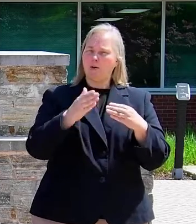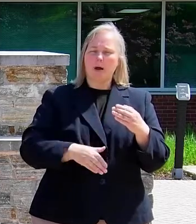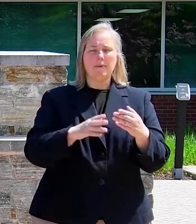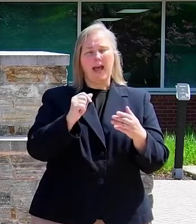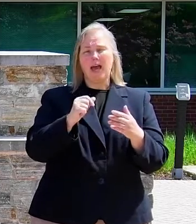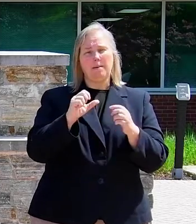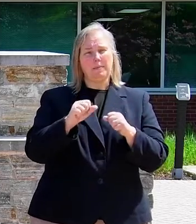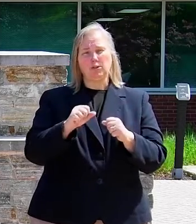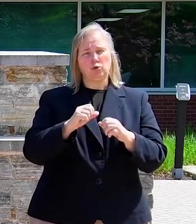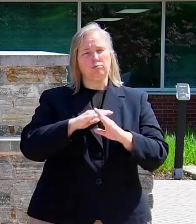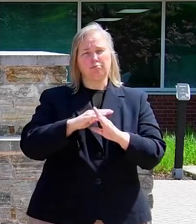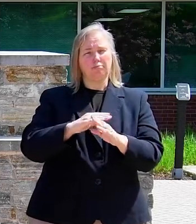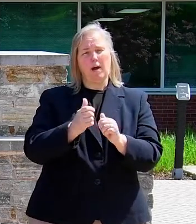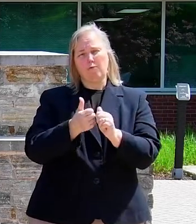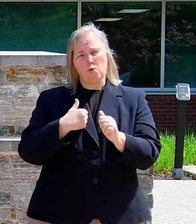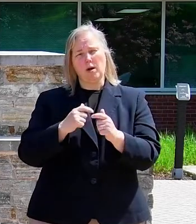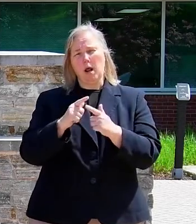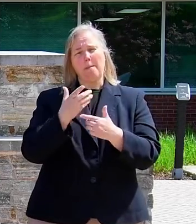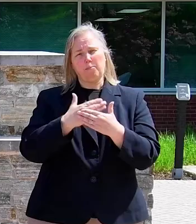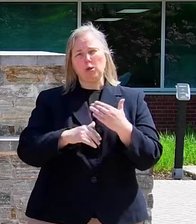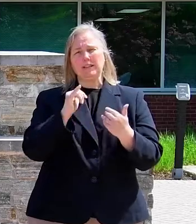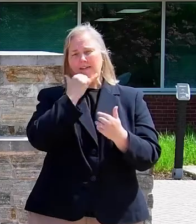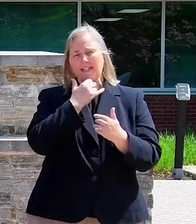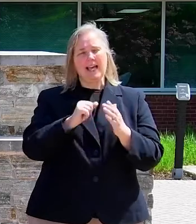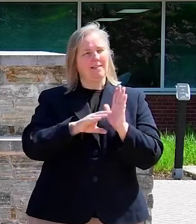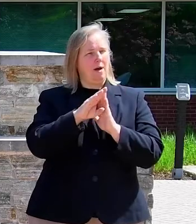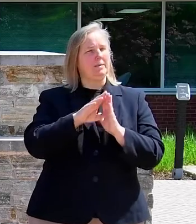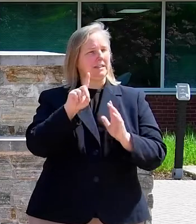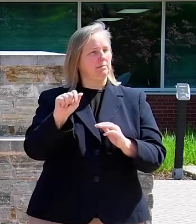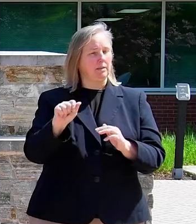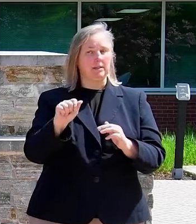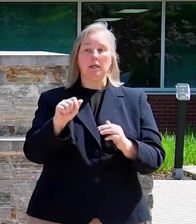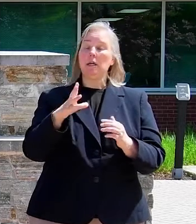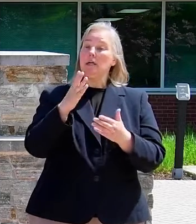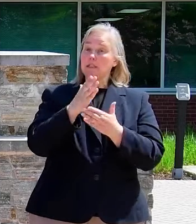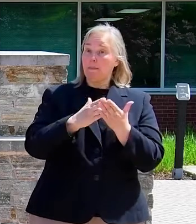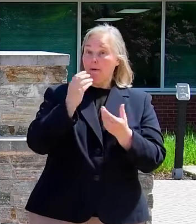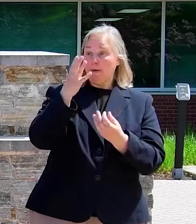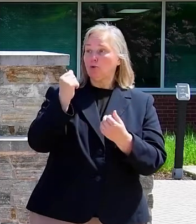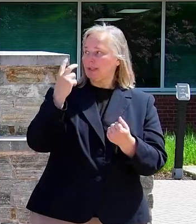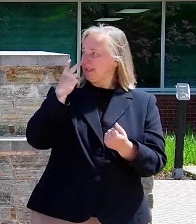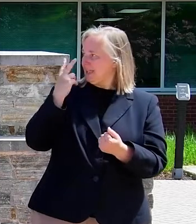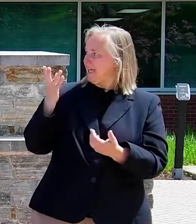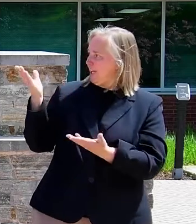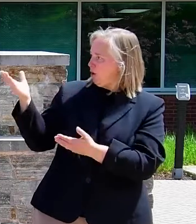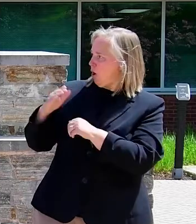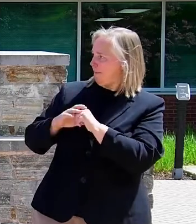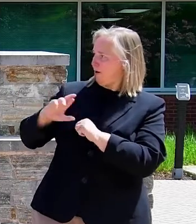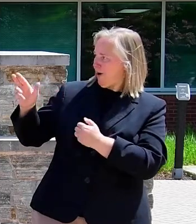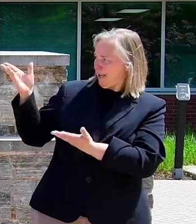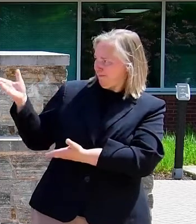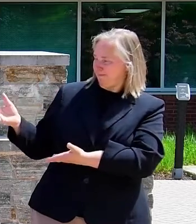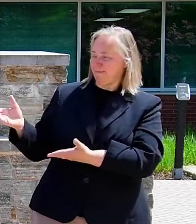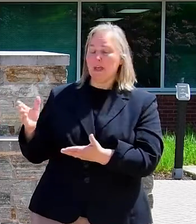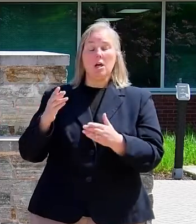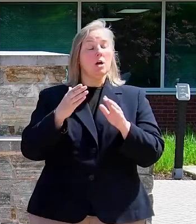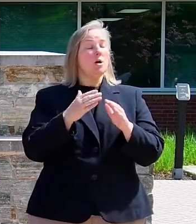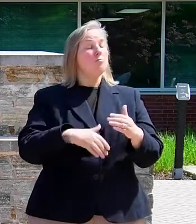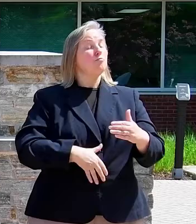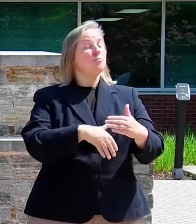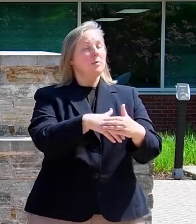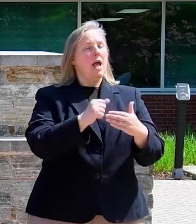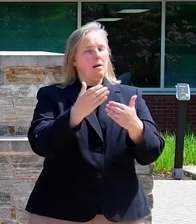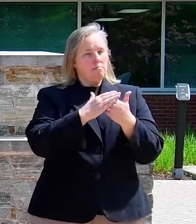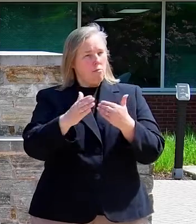and developmental disabilities. Some of the information which you can see are here to my right. Prenatal and postnatal